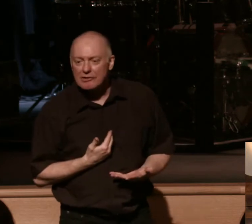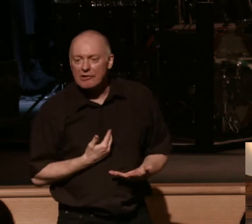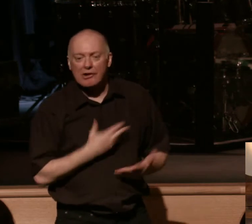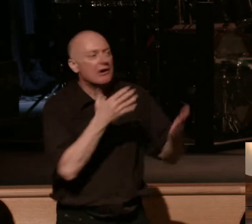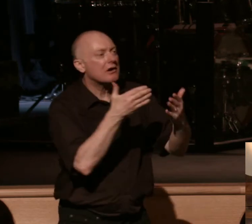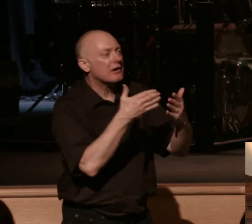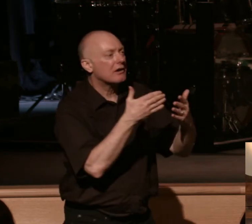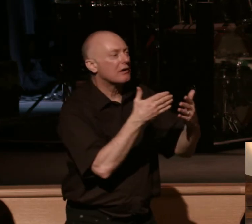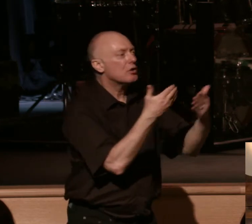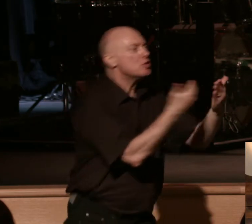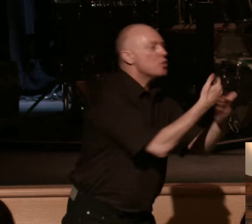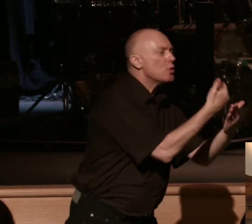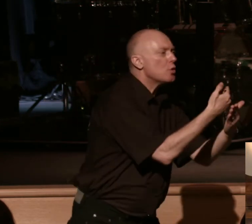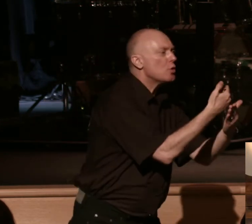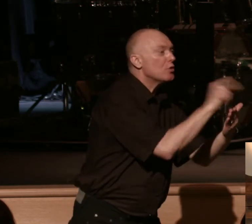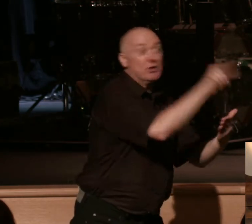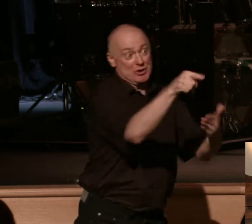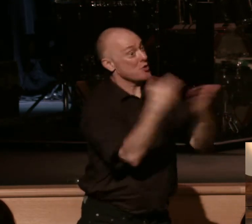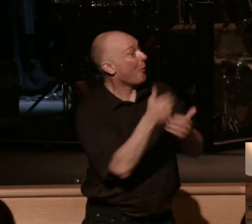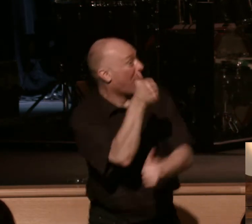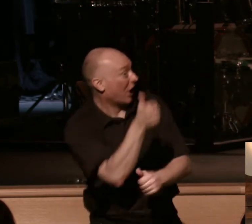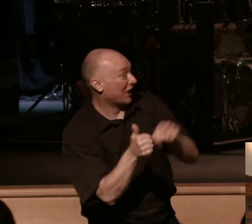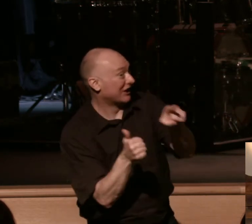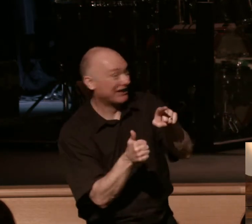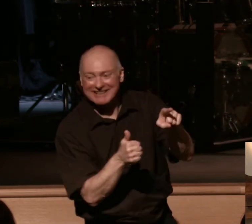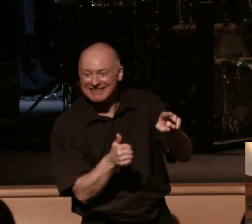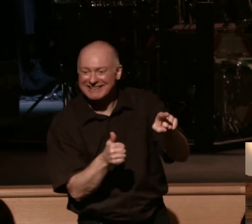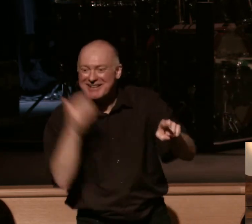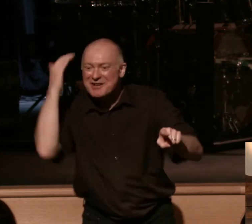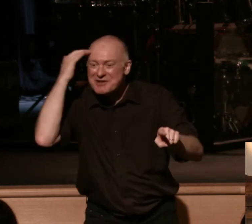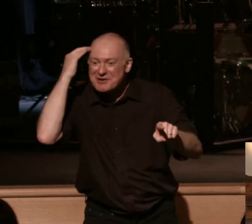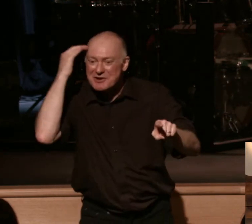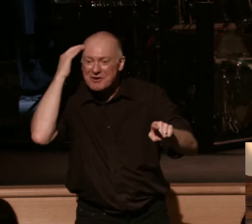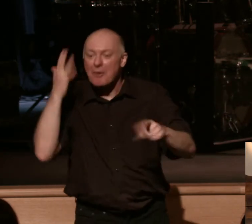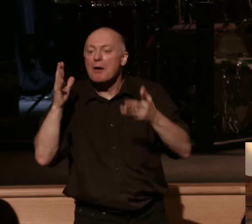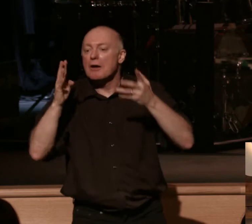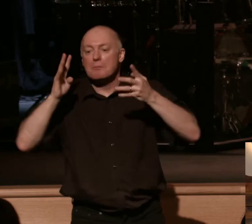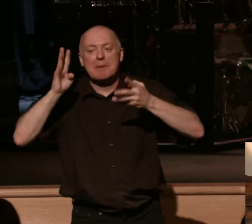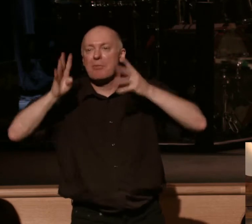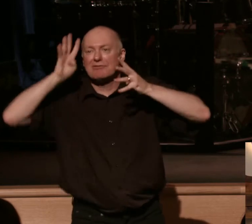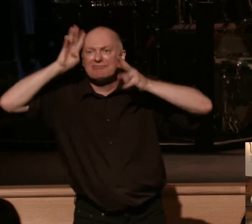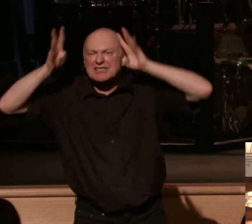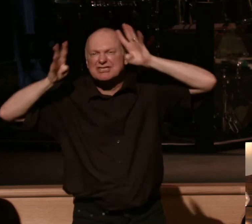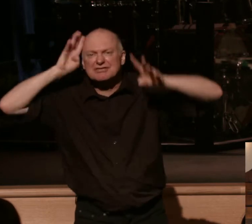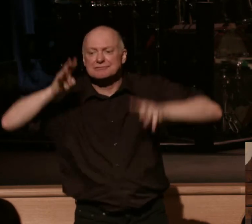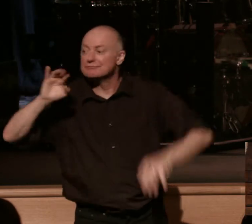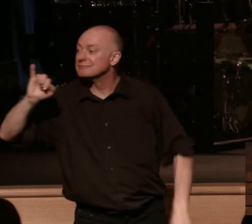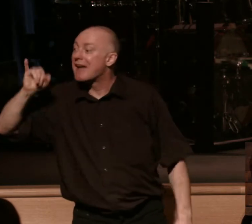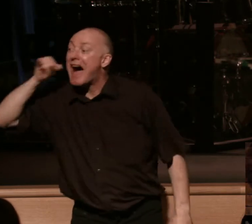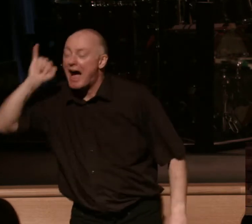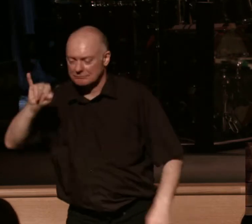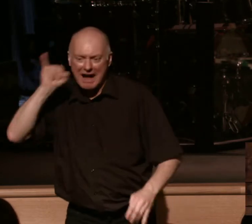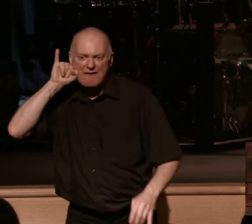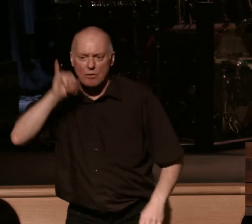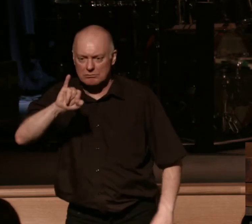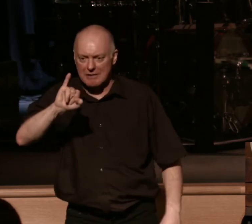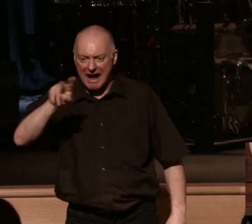new, if you could put it that way. I mean, just take any kind of stream of inventions. Look at the iPhone, right? And the first iPhone came out,